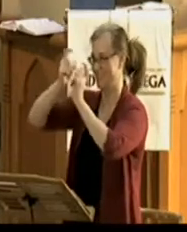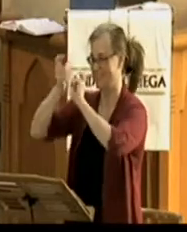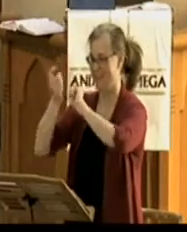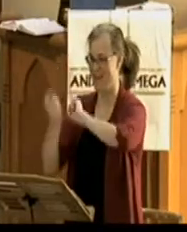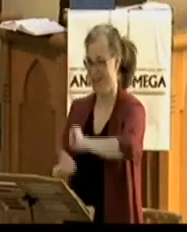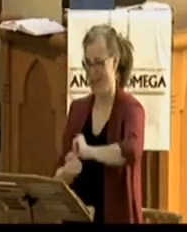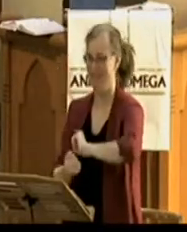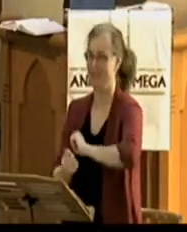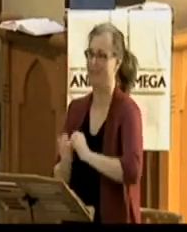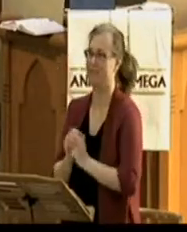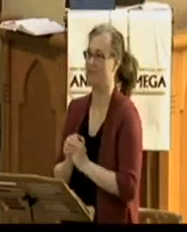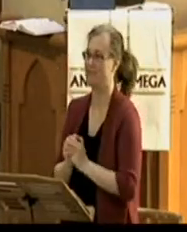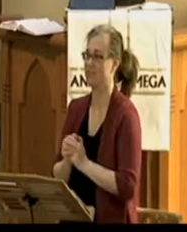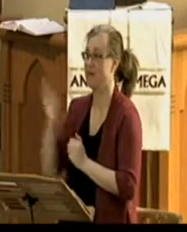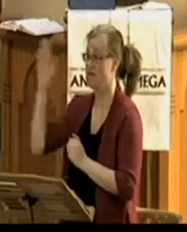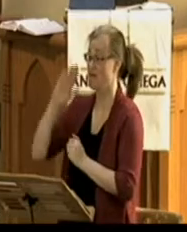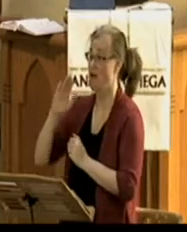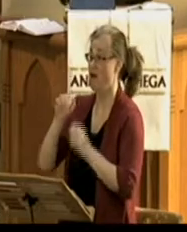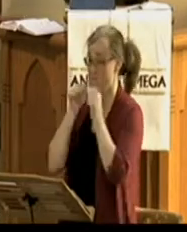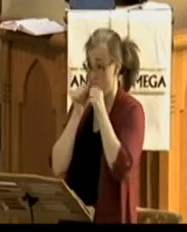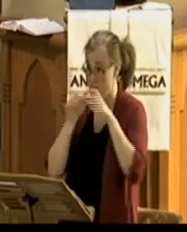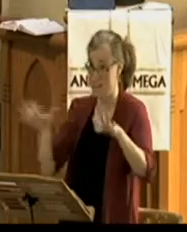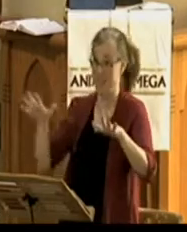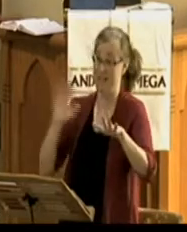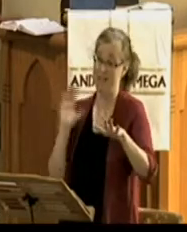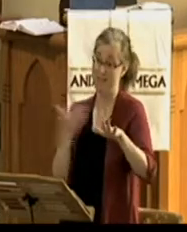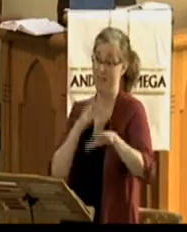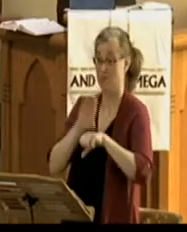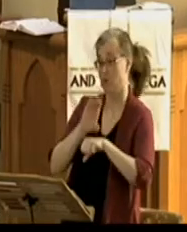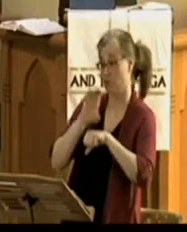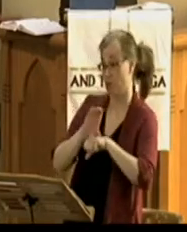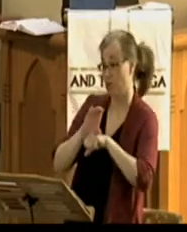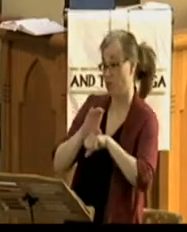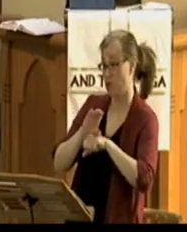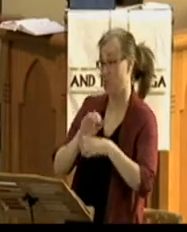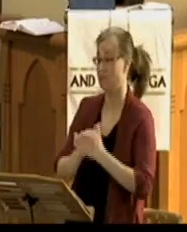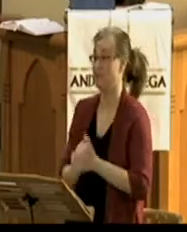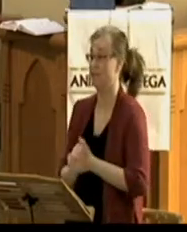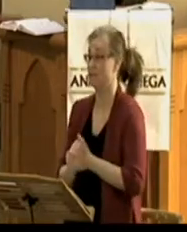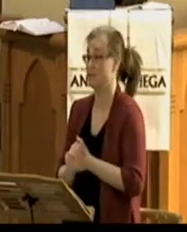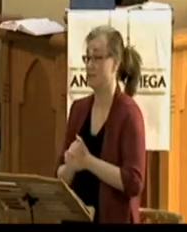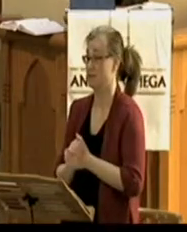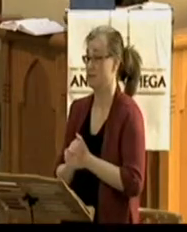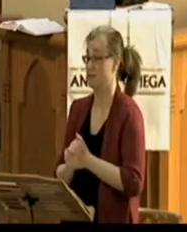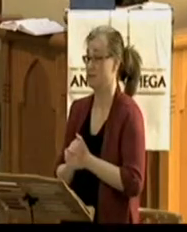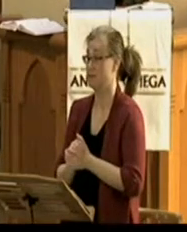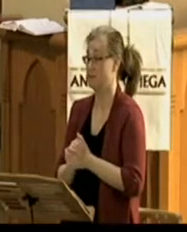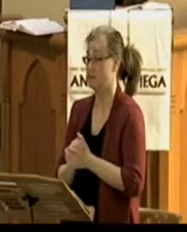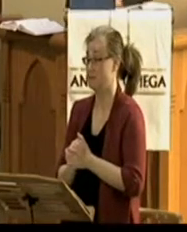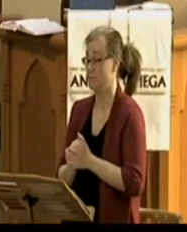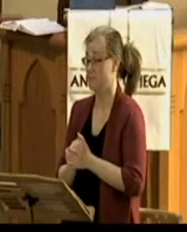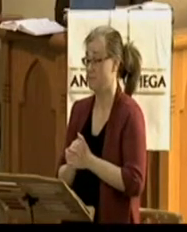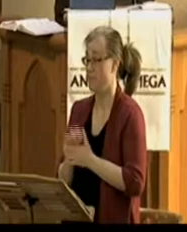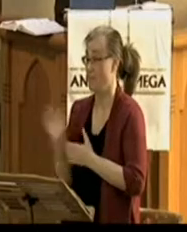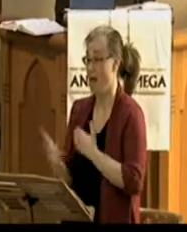church and that our witness would become stronger. And we need to be reading God's word to other people. need to be